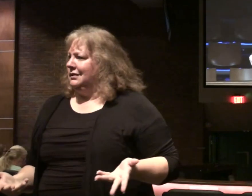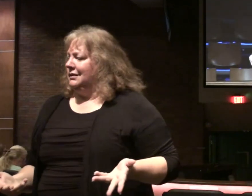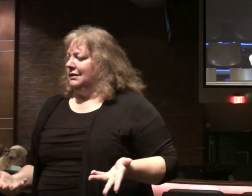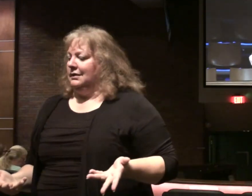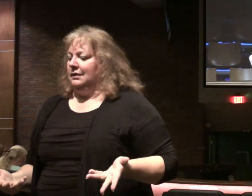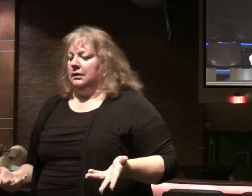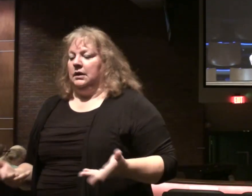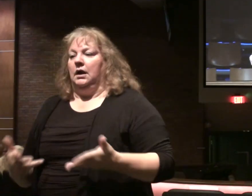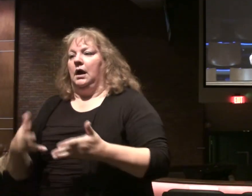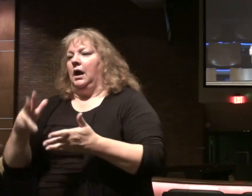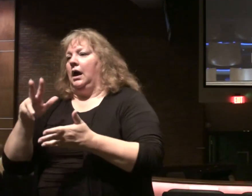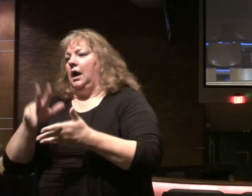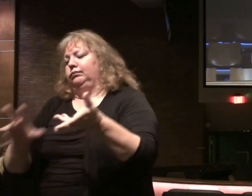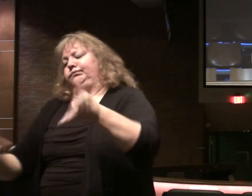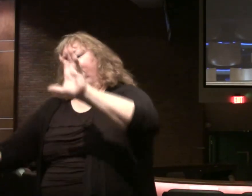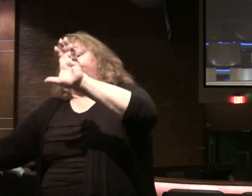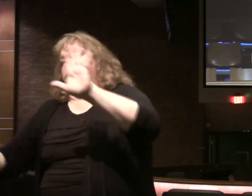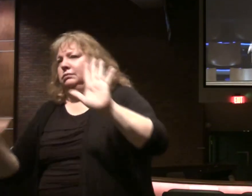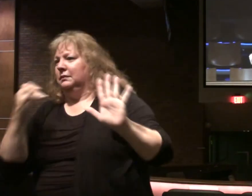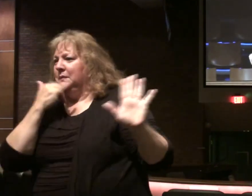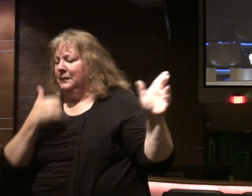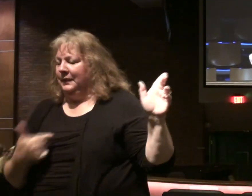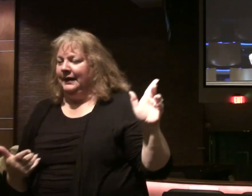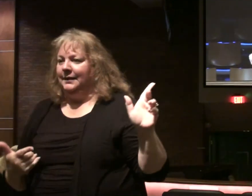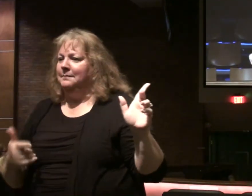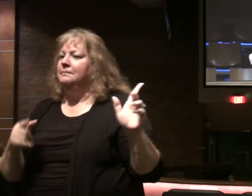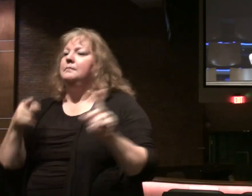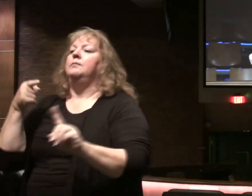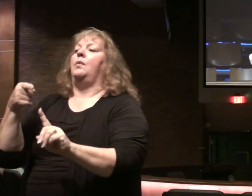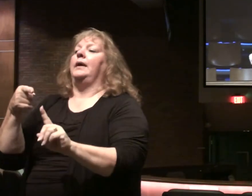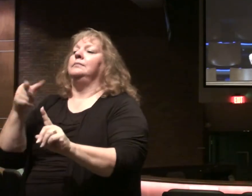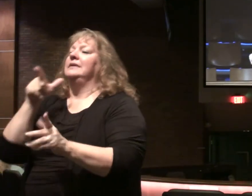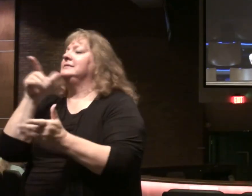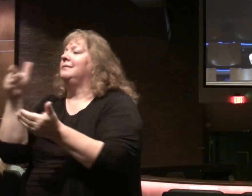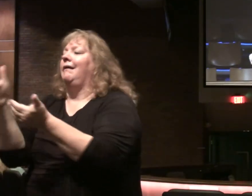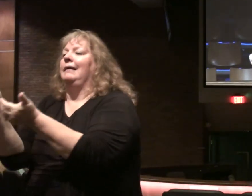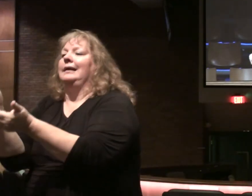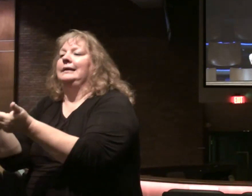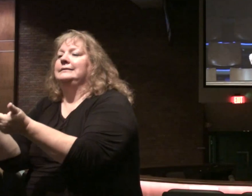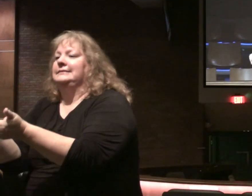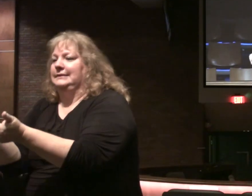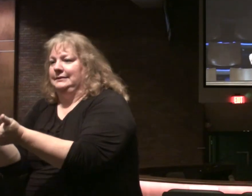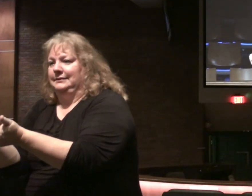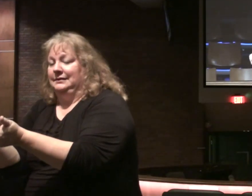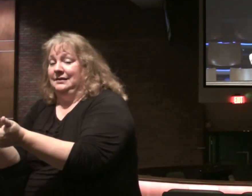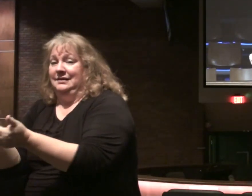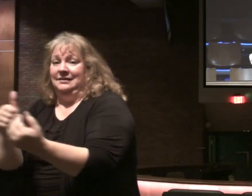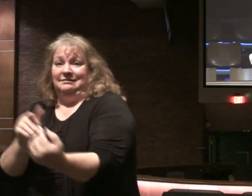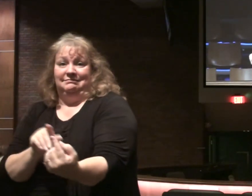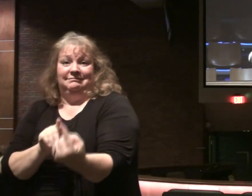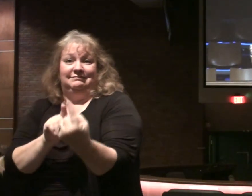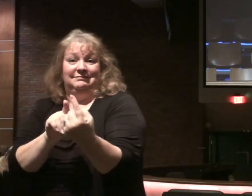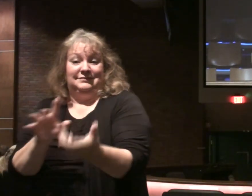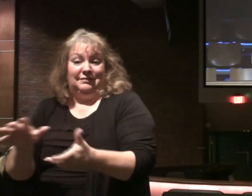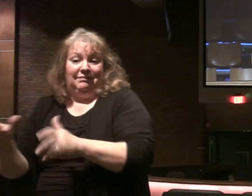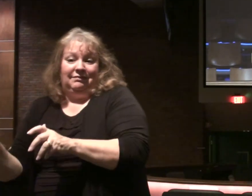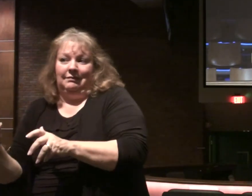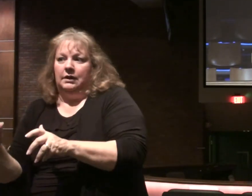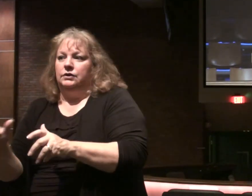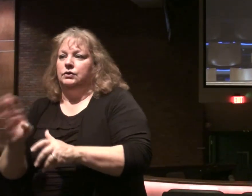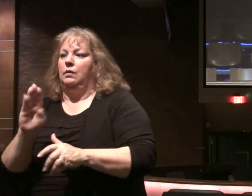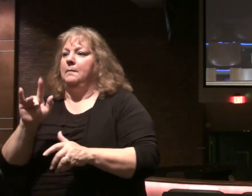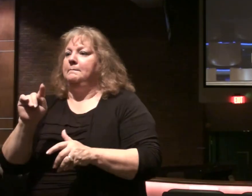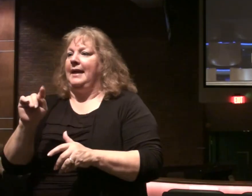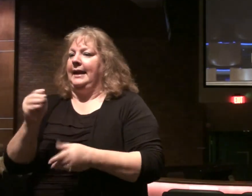I'm going to butcher for reading that quote. But the point is. It's not easy. When we present it to people. We don't want to skew the picture. Bait and switch.